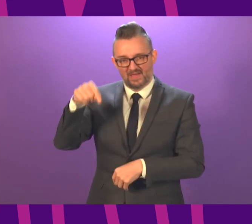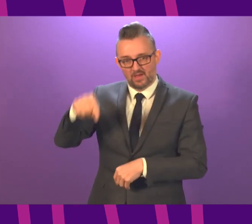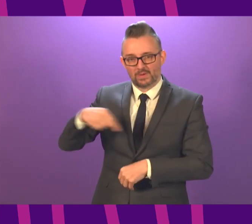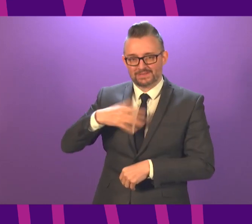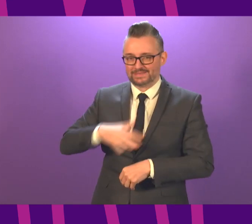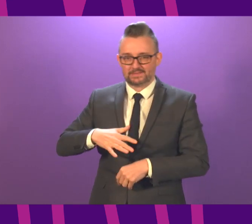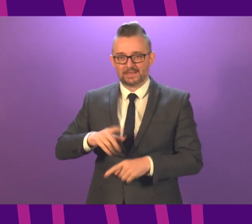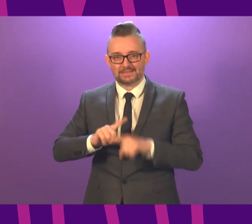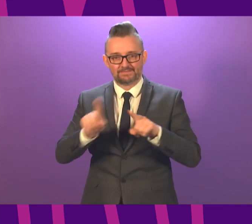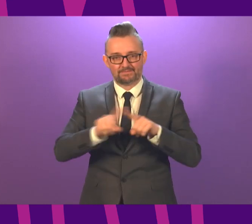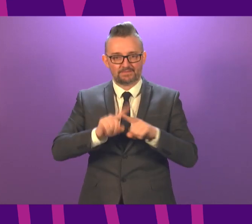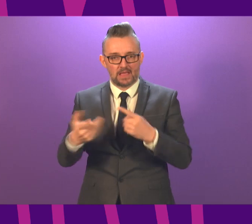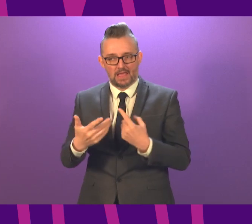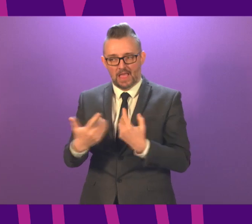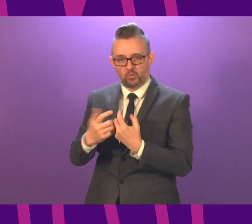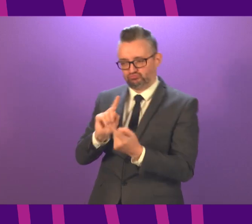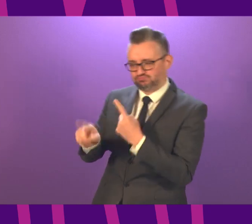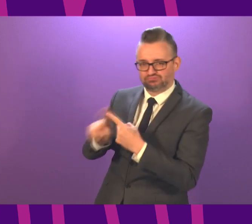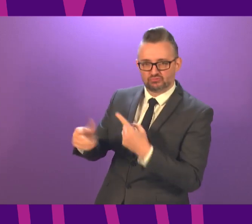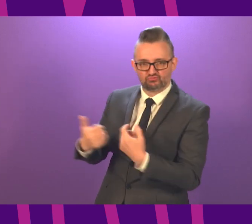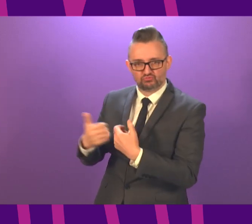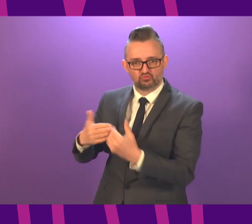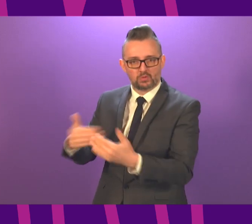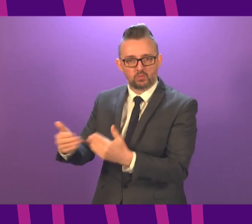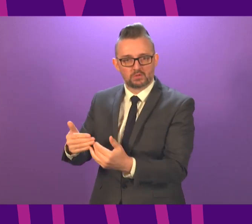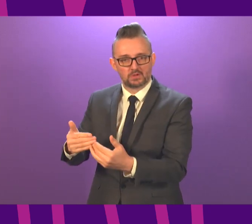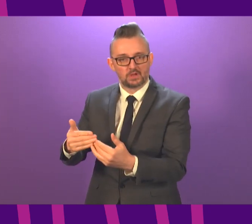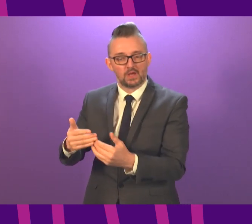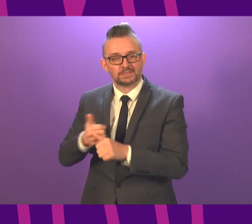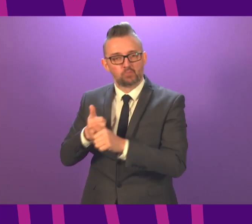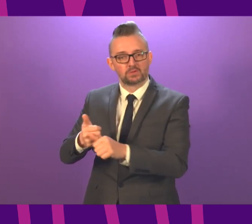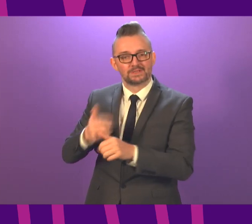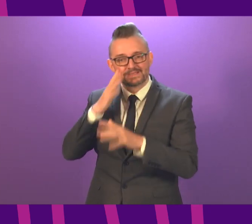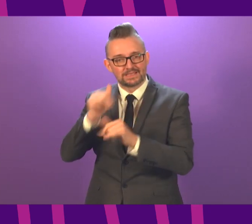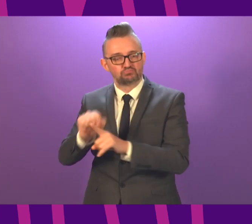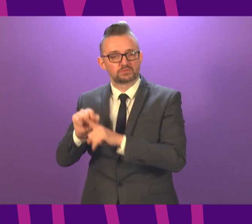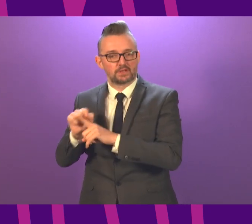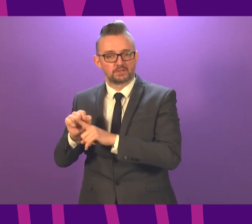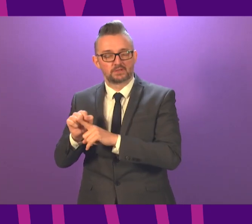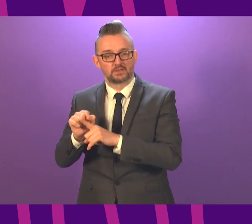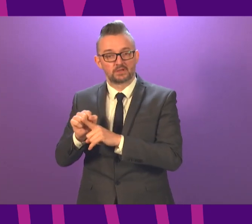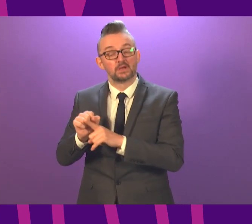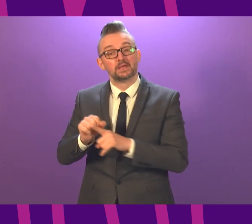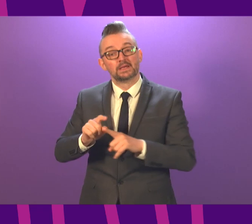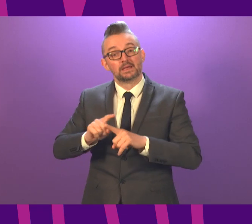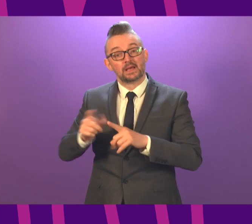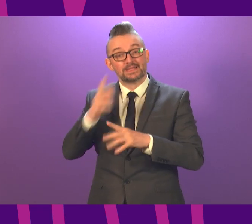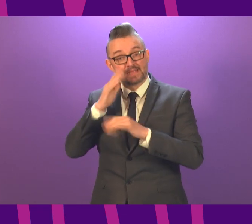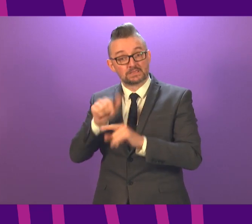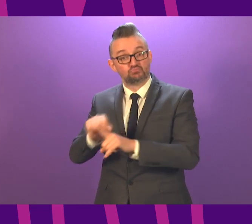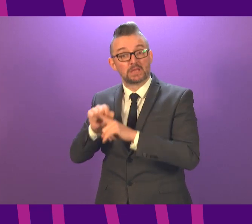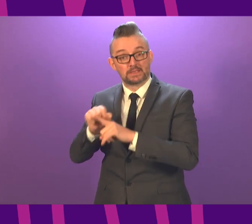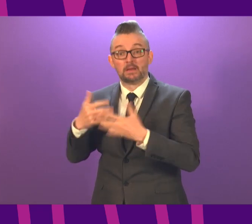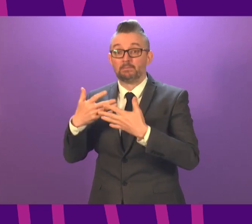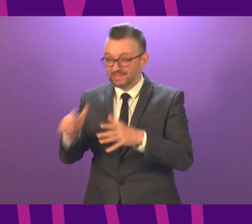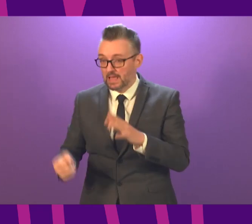range of different responses to that in order to complement the test and protection. Of course, in terms of interventions, just as test and protect has